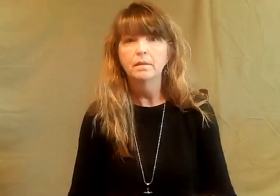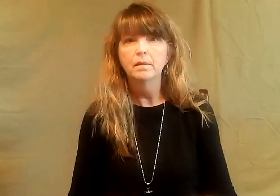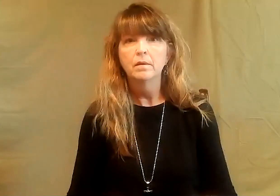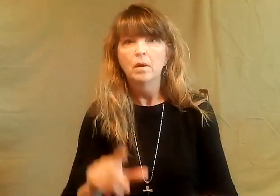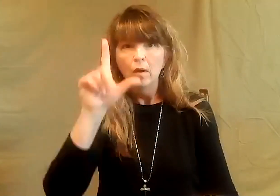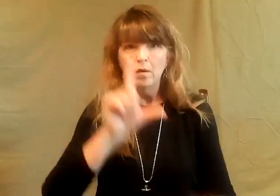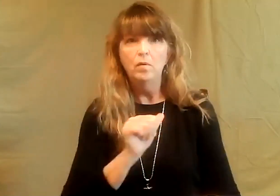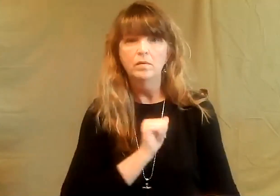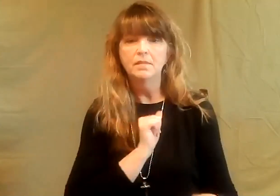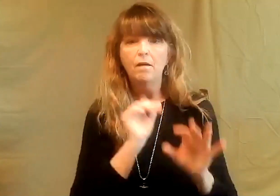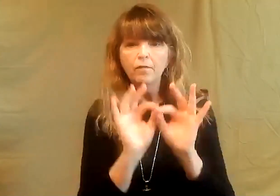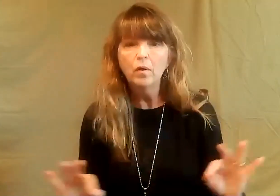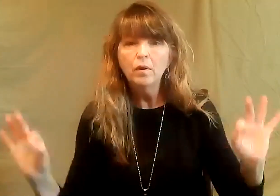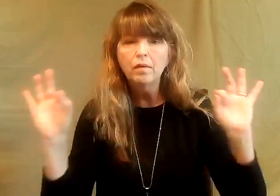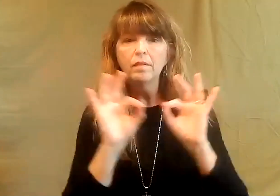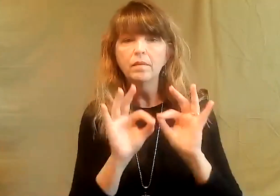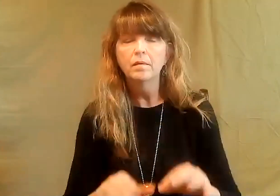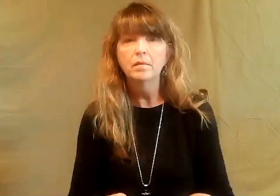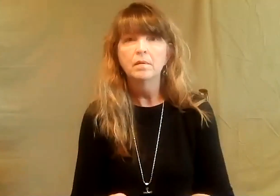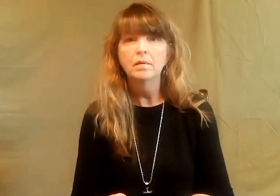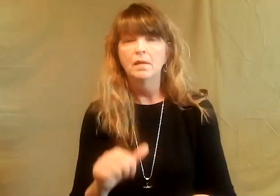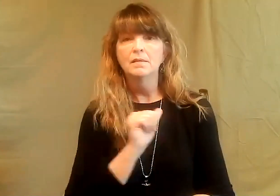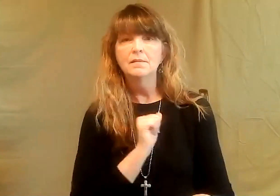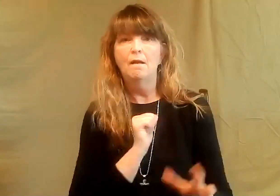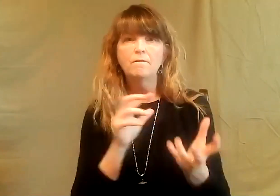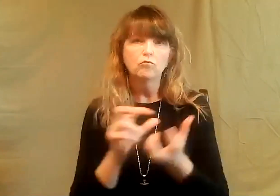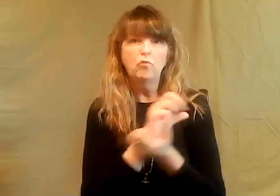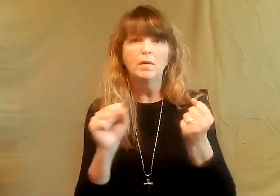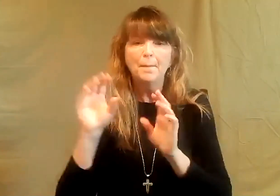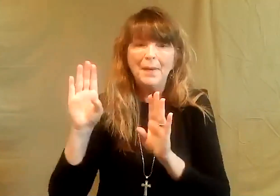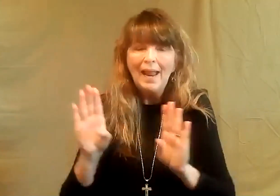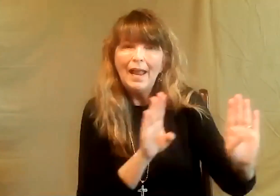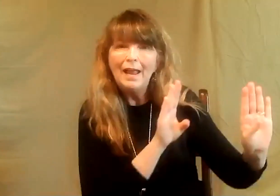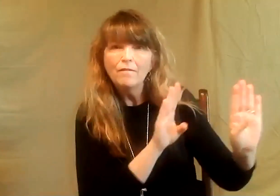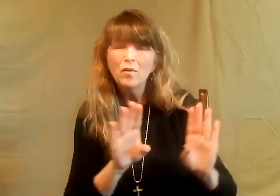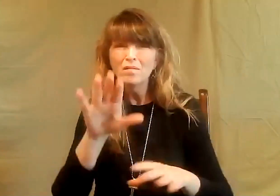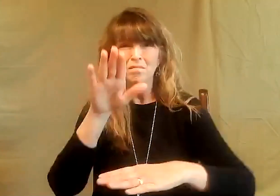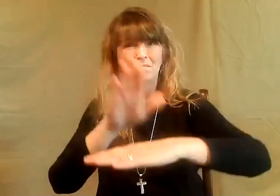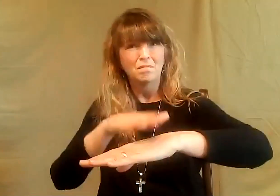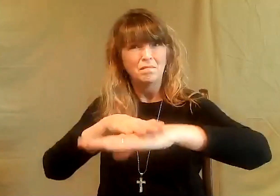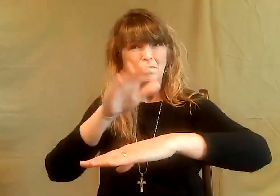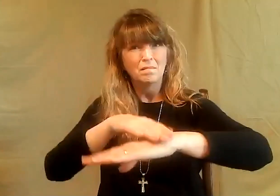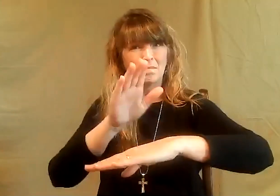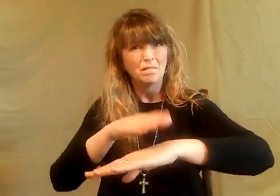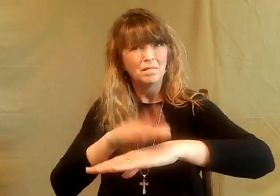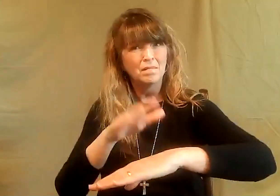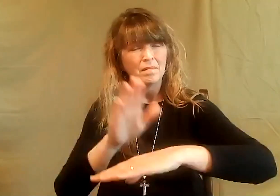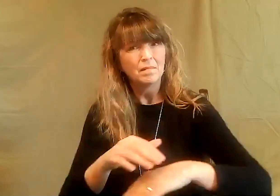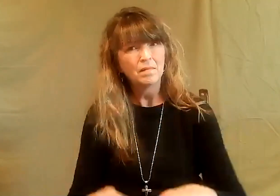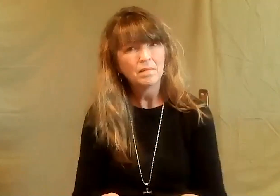And it leads us into depression. It leads us into low self-esteem. It can lead us into self-destructive behavior.